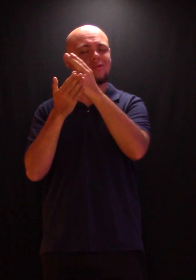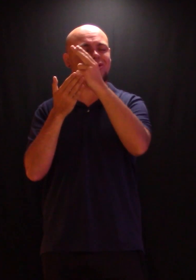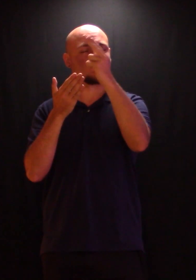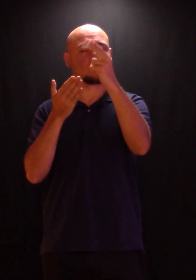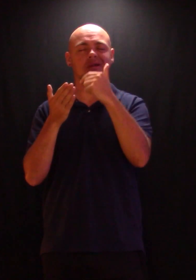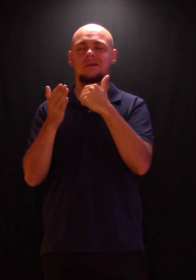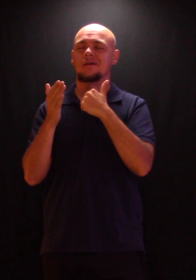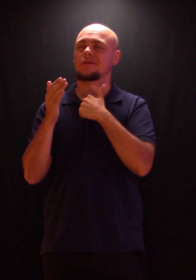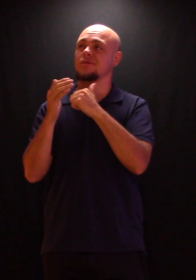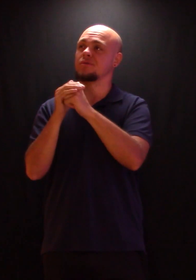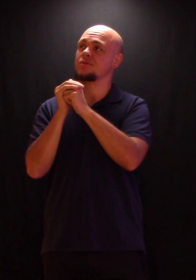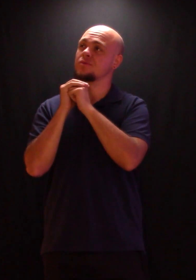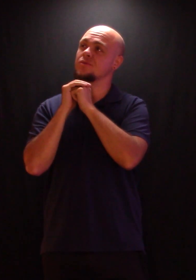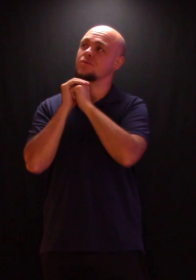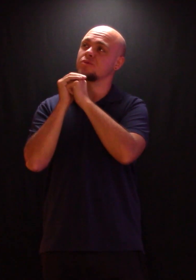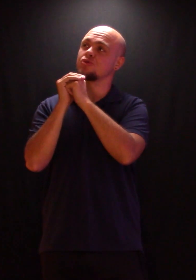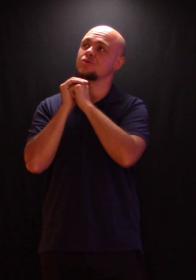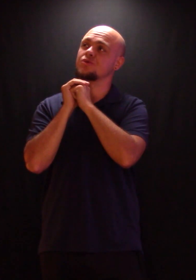holy name